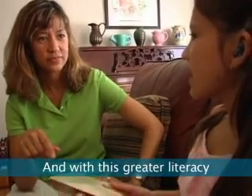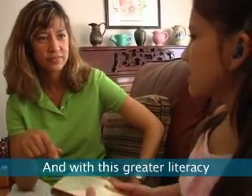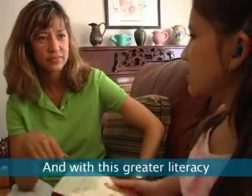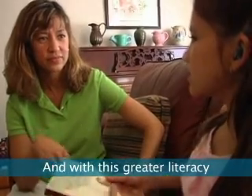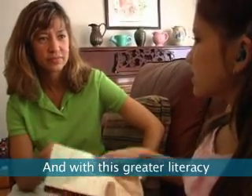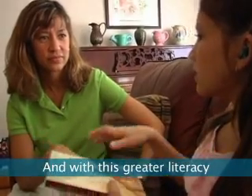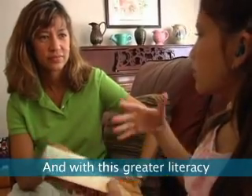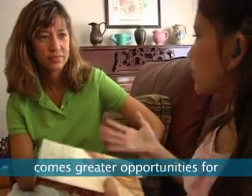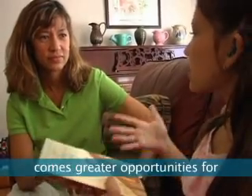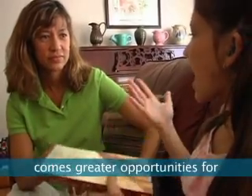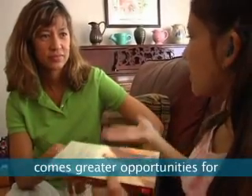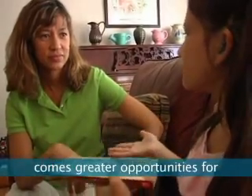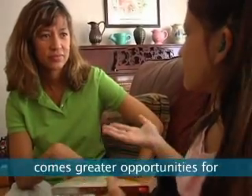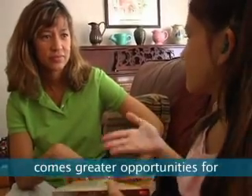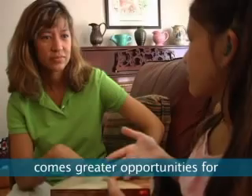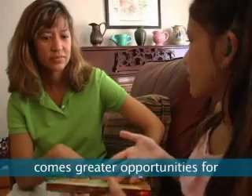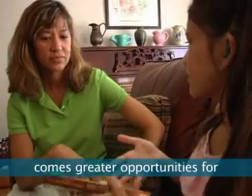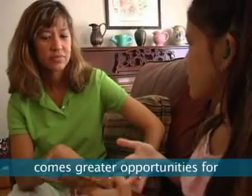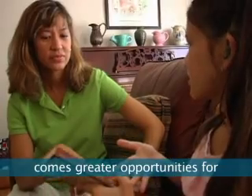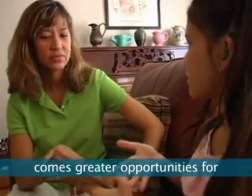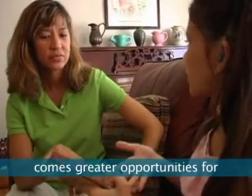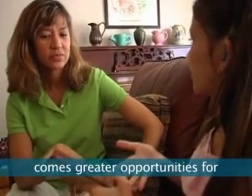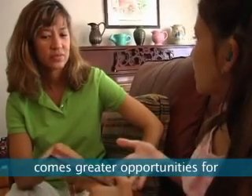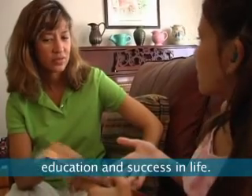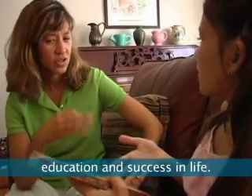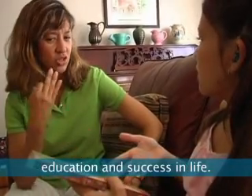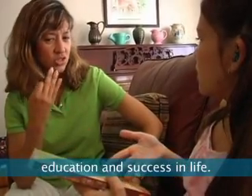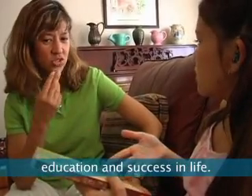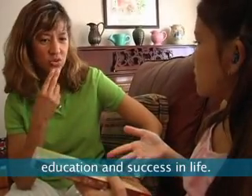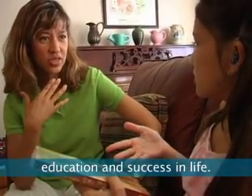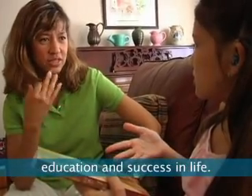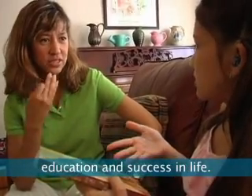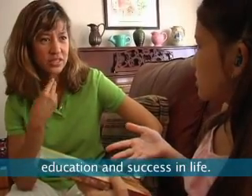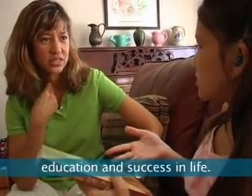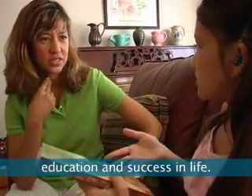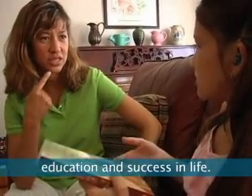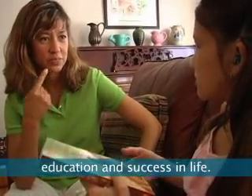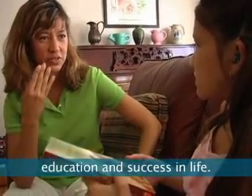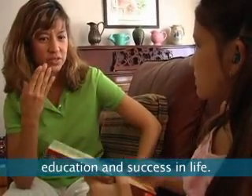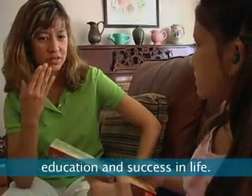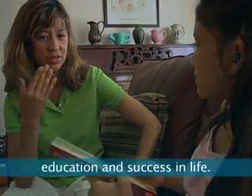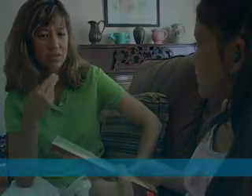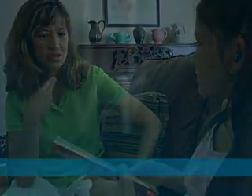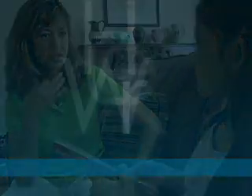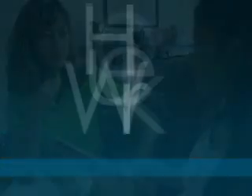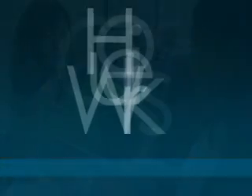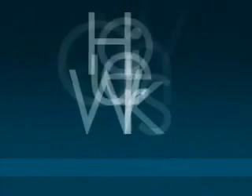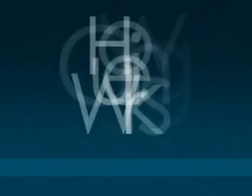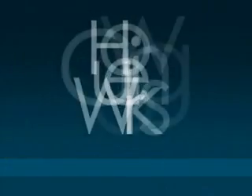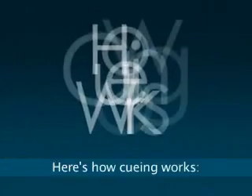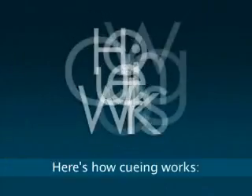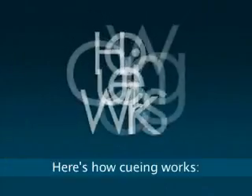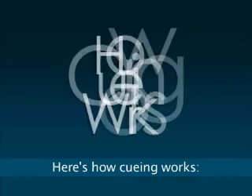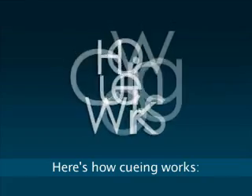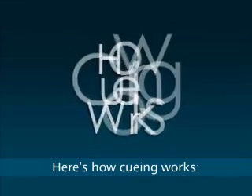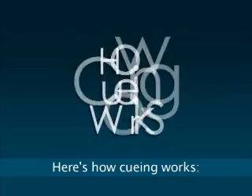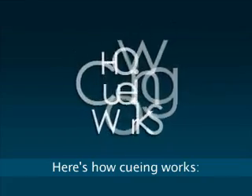greater literacy comes greater opportunities for education and success in life. Here's how cueing